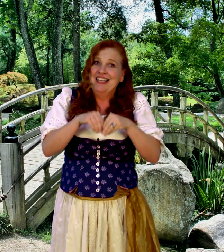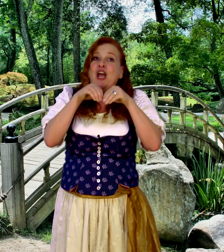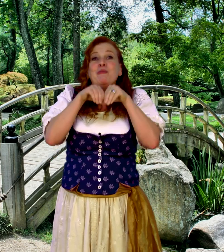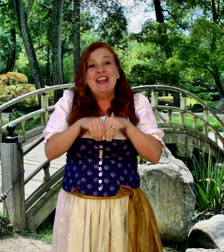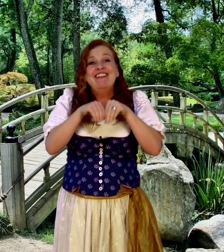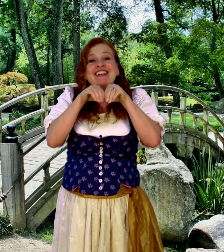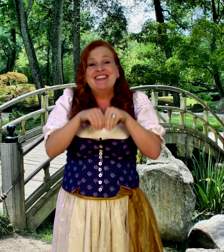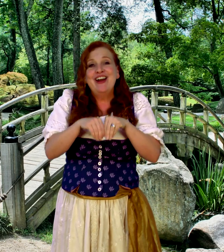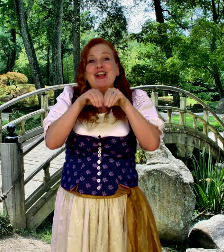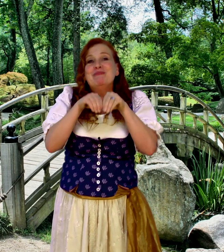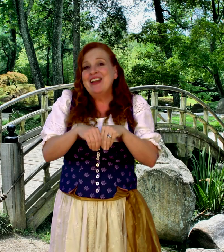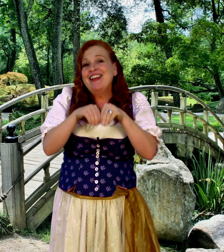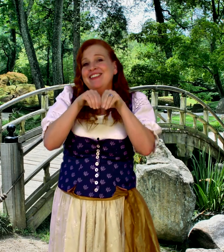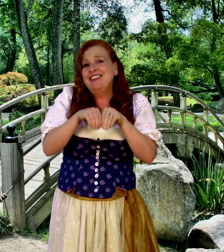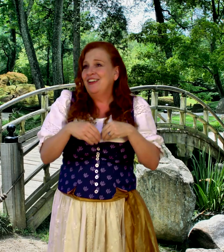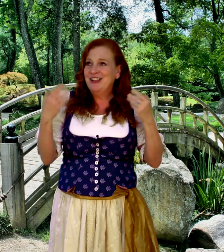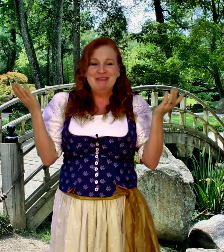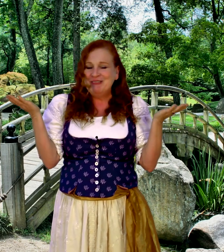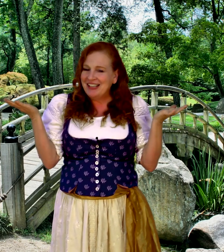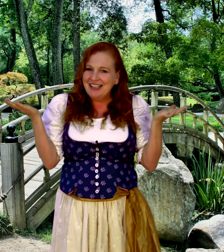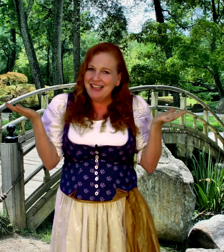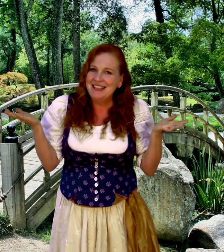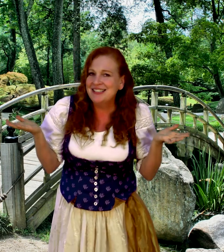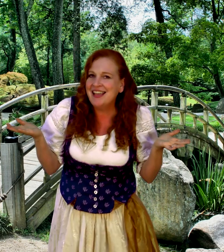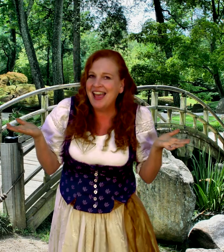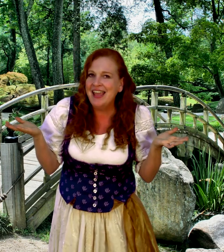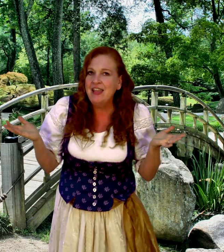Prairie Dog, Prairie Dog what do you say?